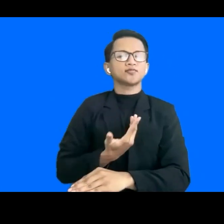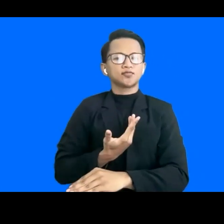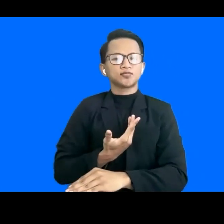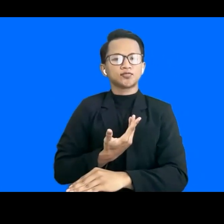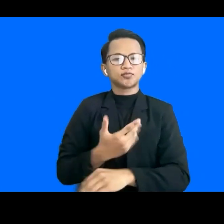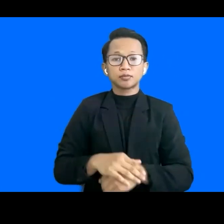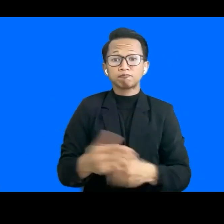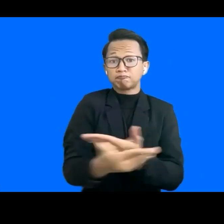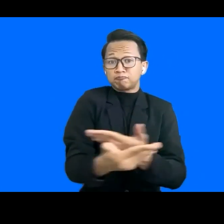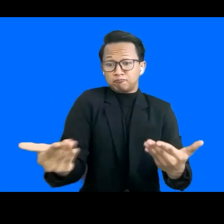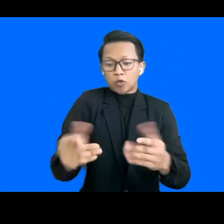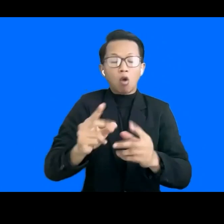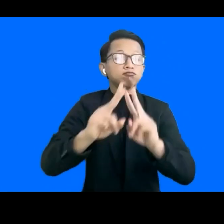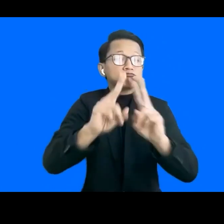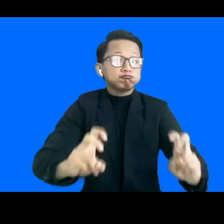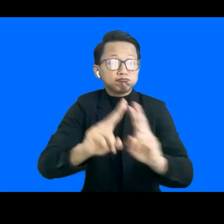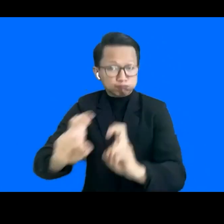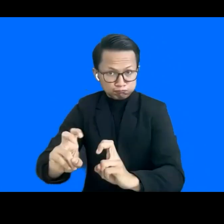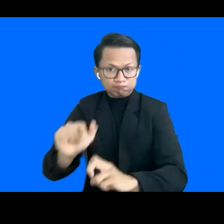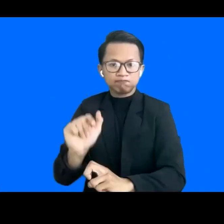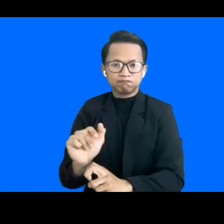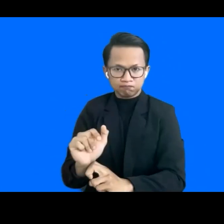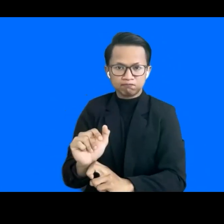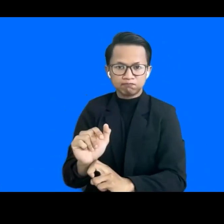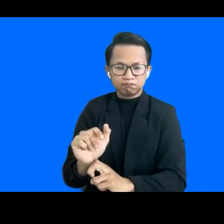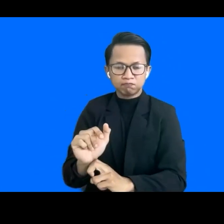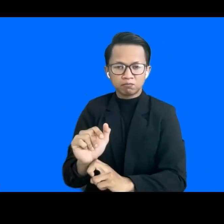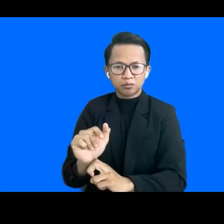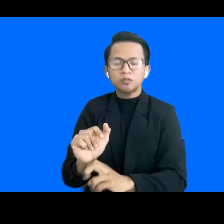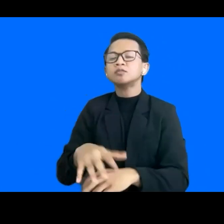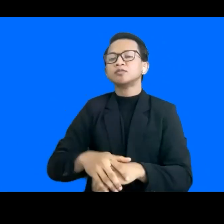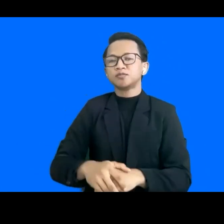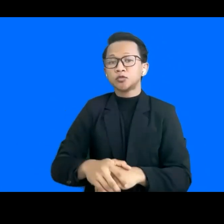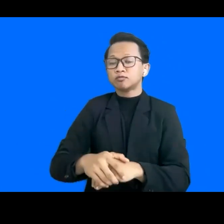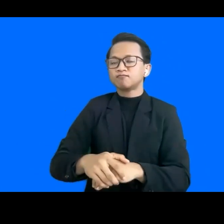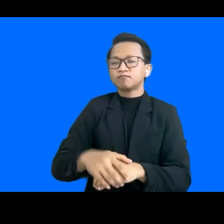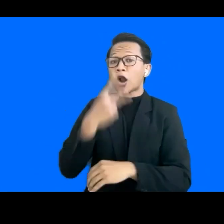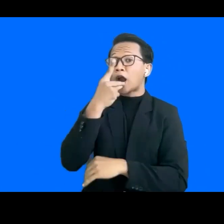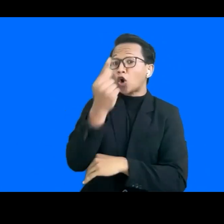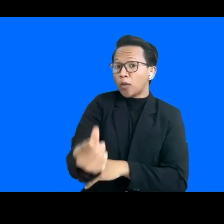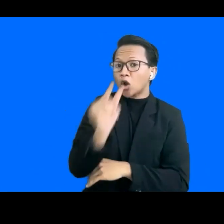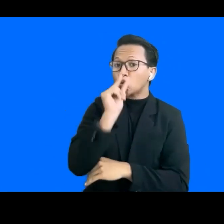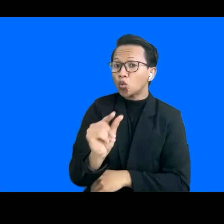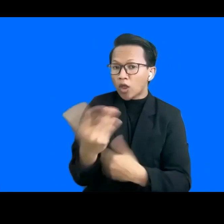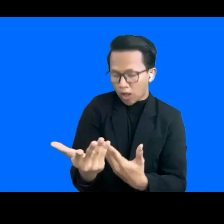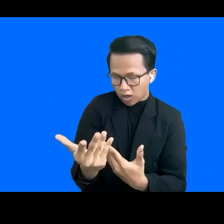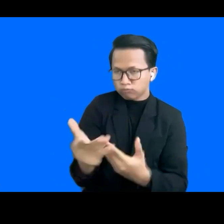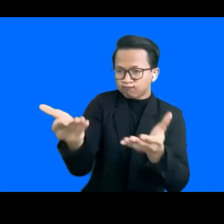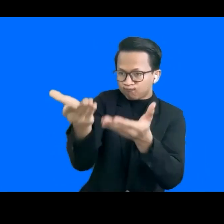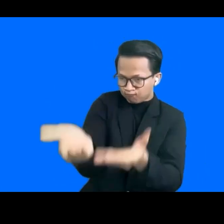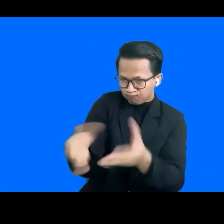authors of this report for shining a spotlight on these matters and for providing recommendations to the policy community